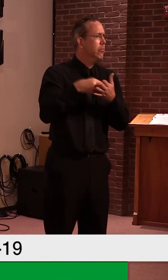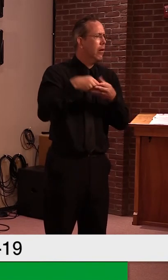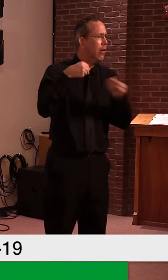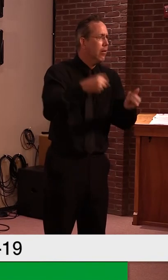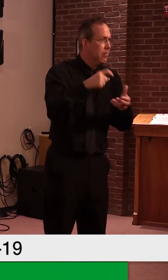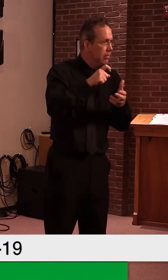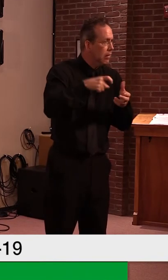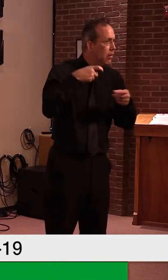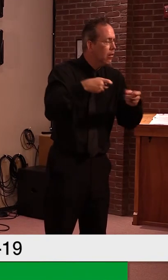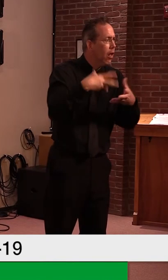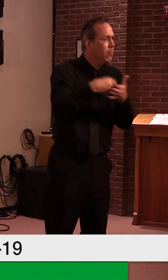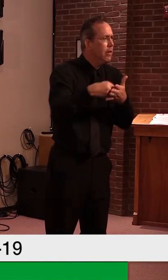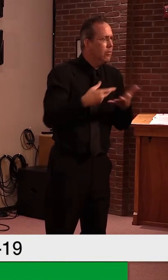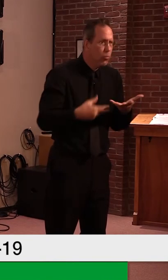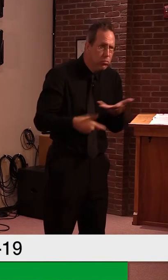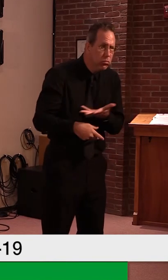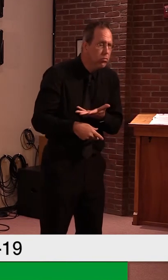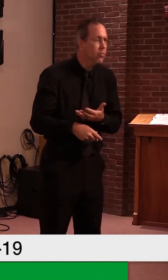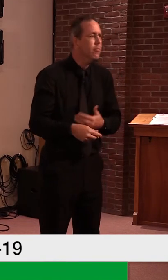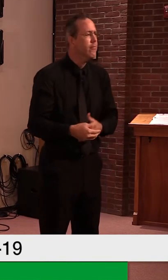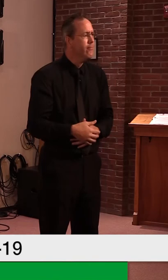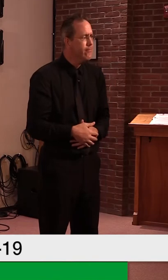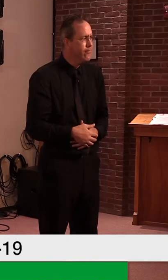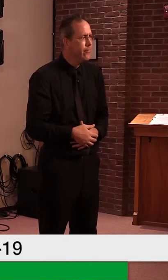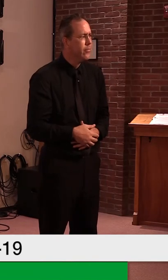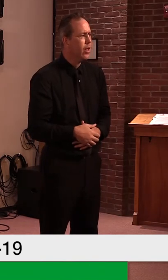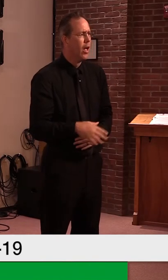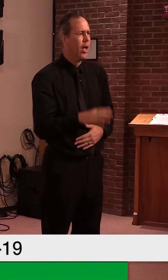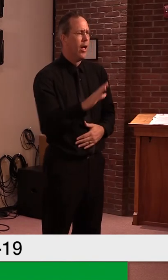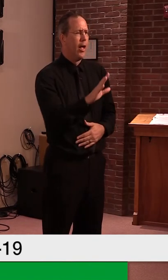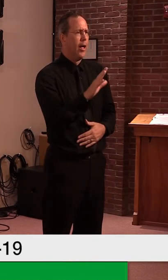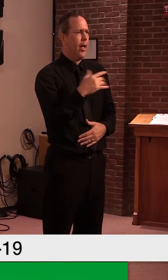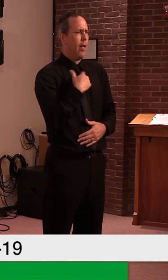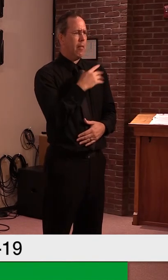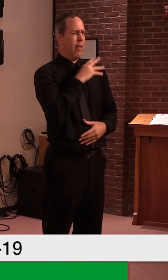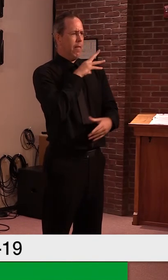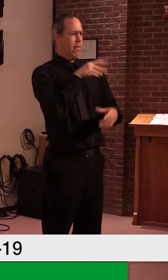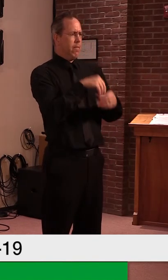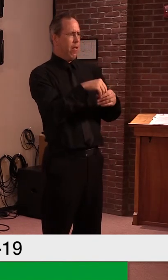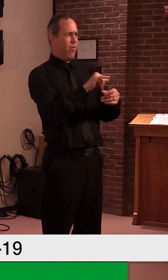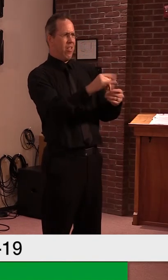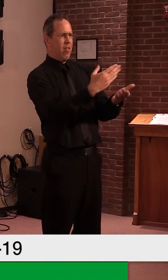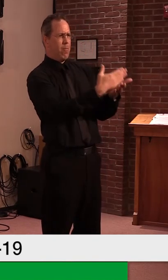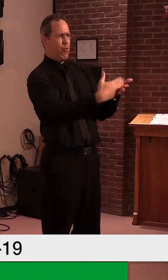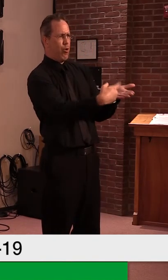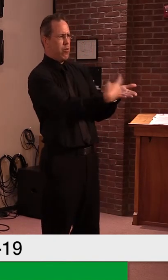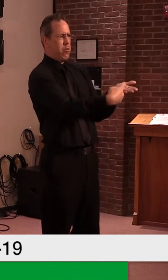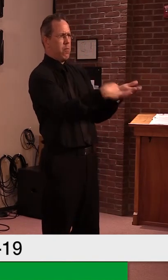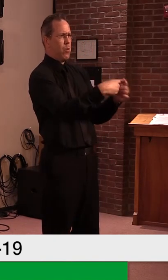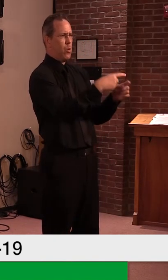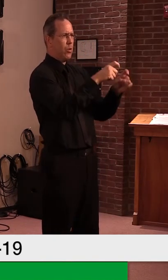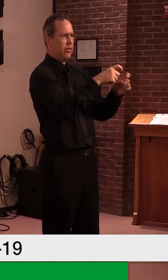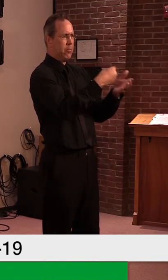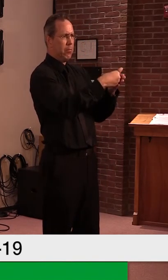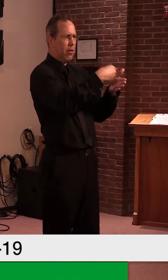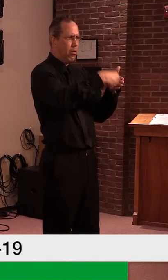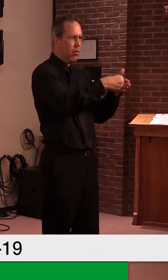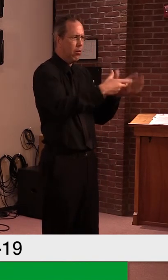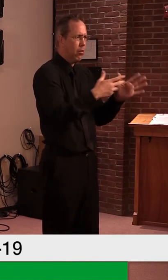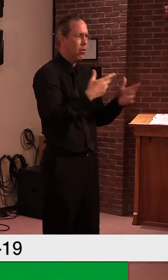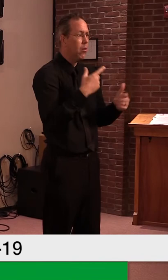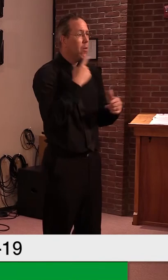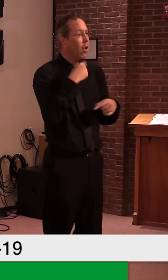cost is and what it will be, but I will tell you this, this is what we do in Vermont. This is what we will do in Mississippi.